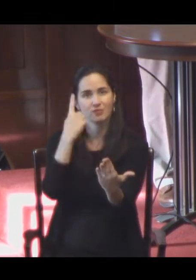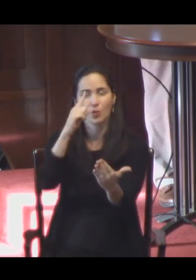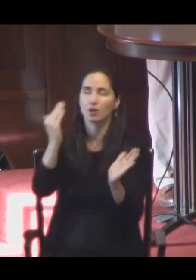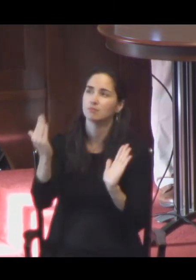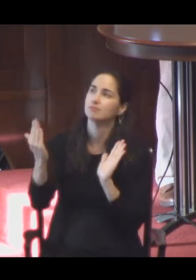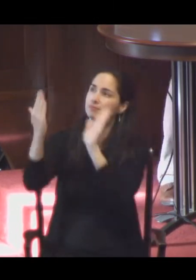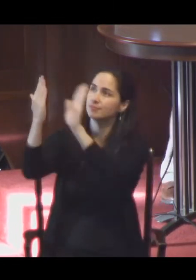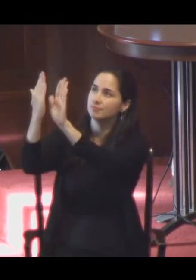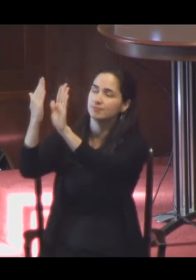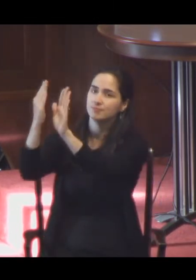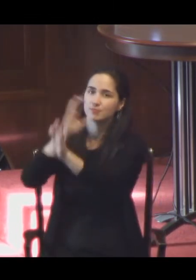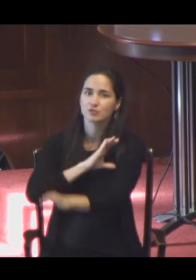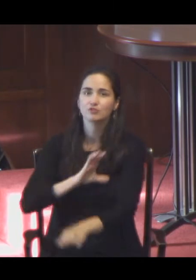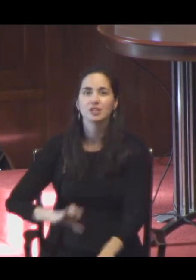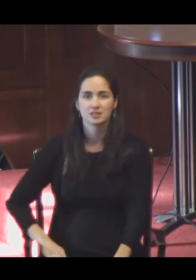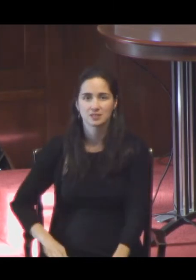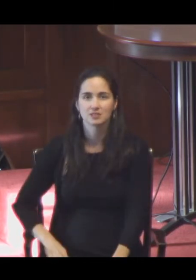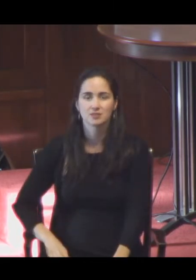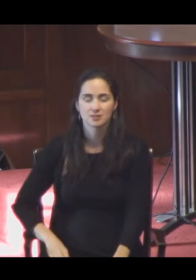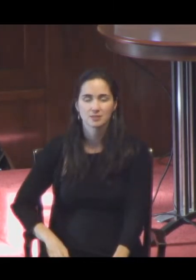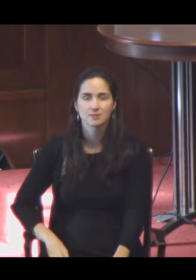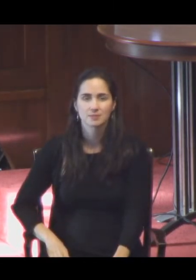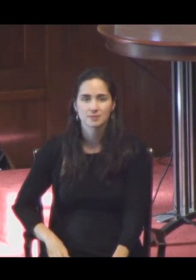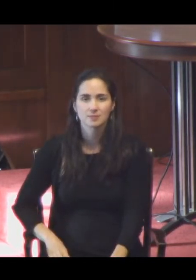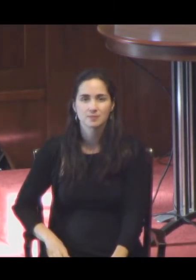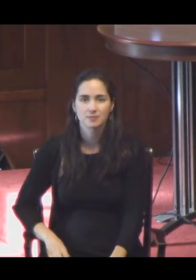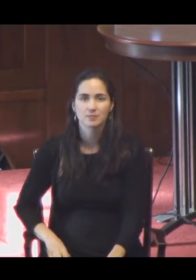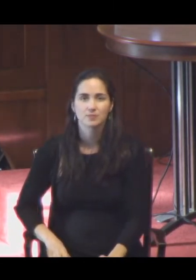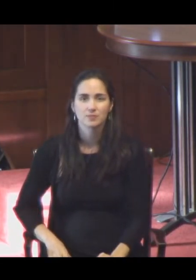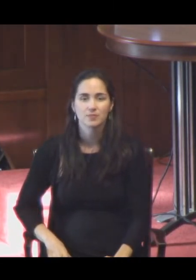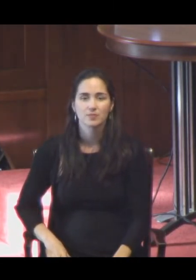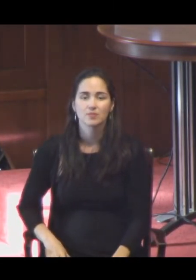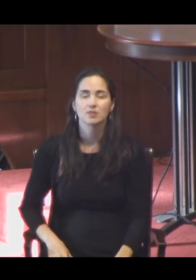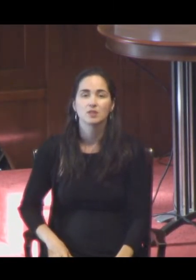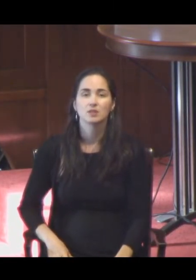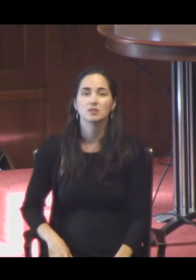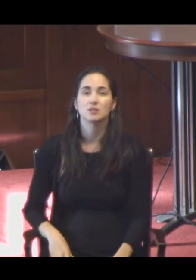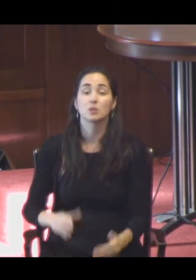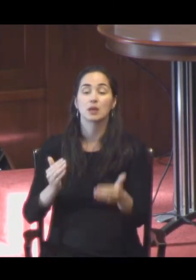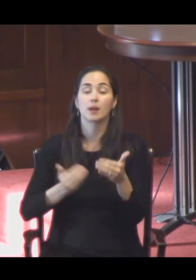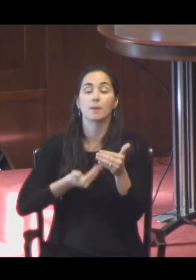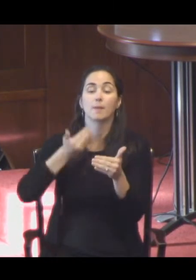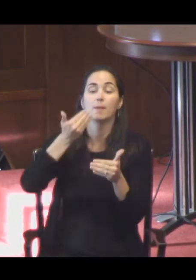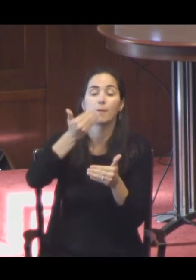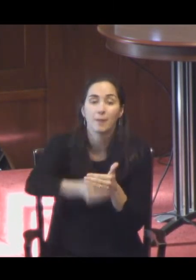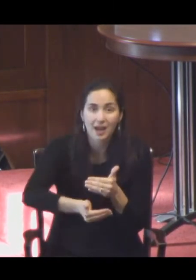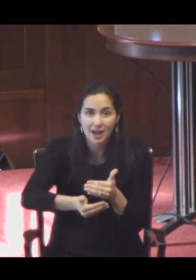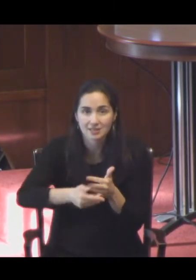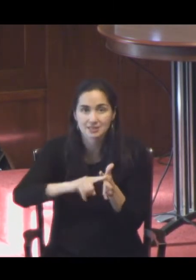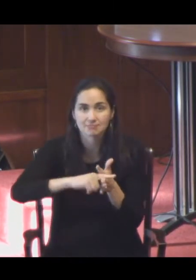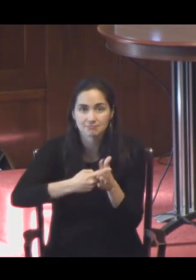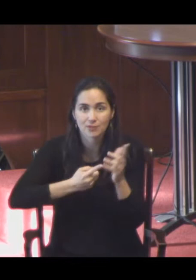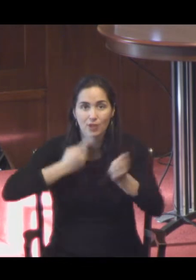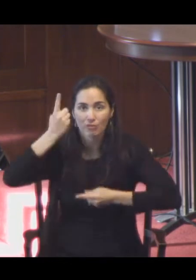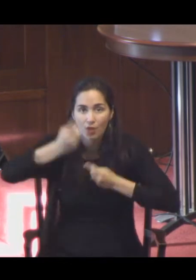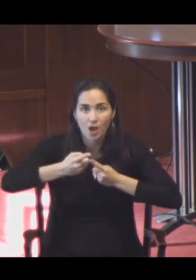reach for ways of getting beyond propositional thought, we reach for things like paintings, poetry, music.